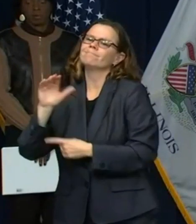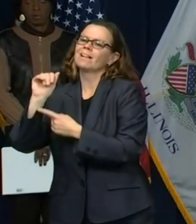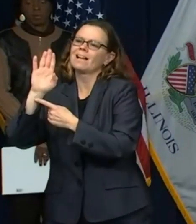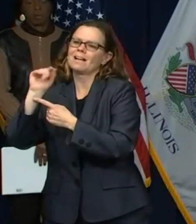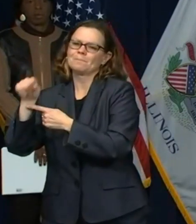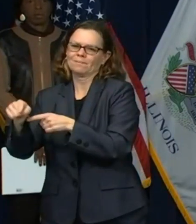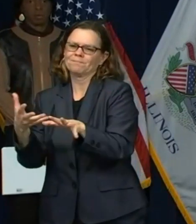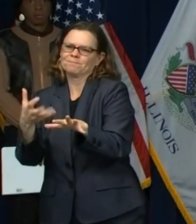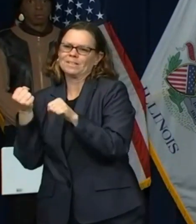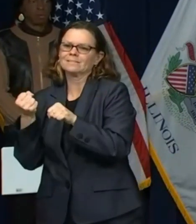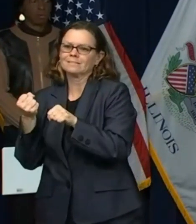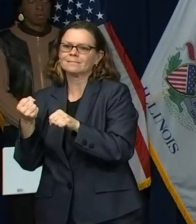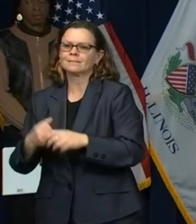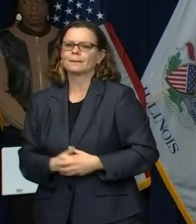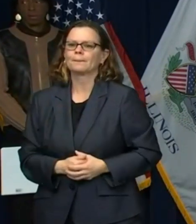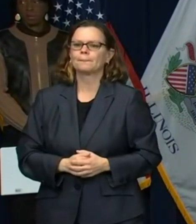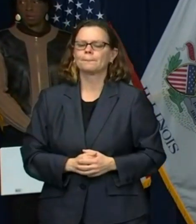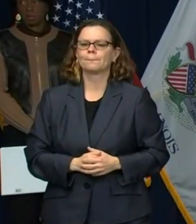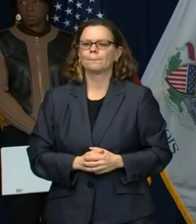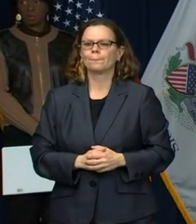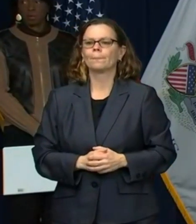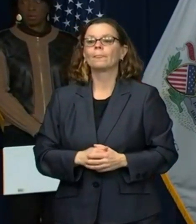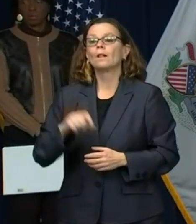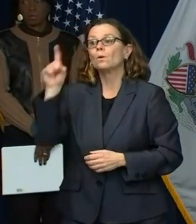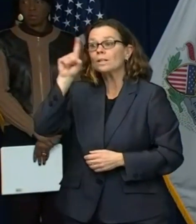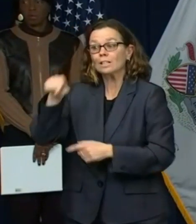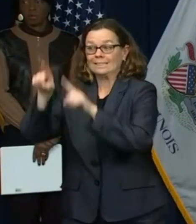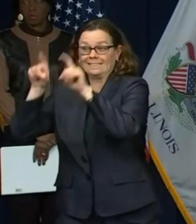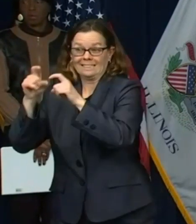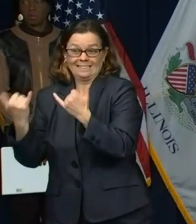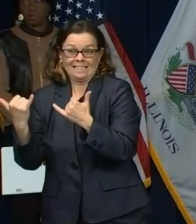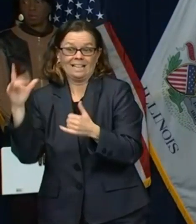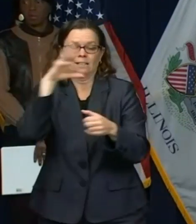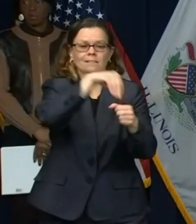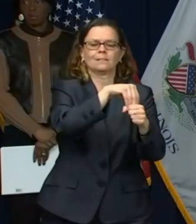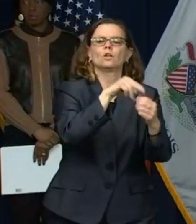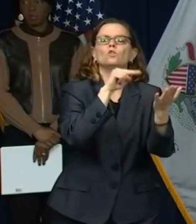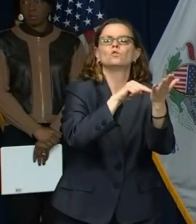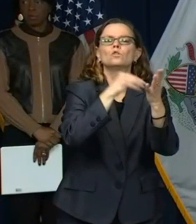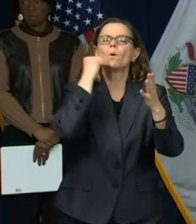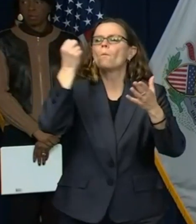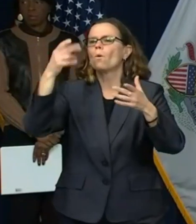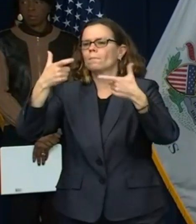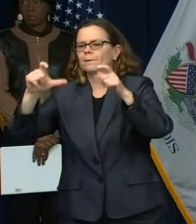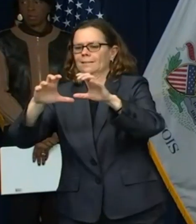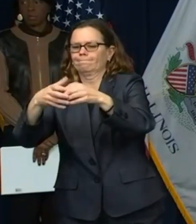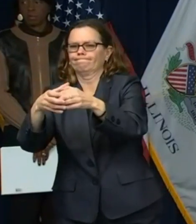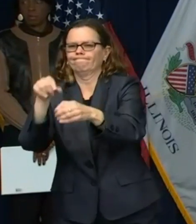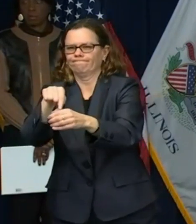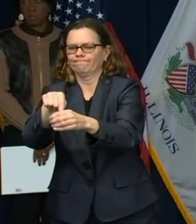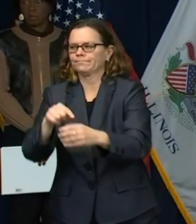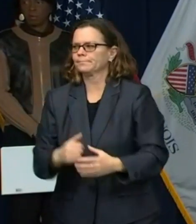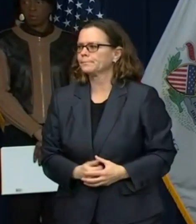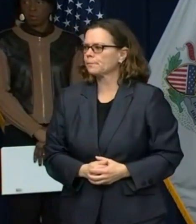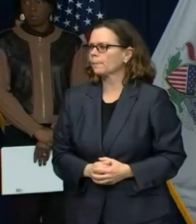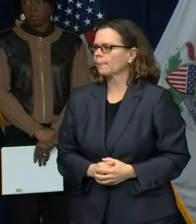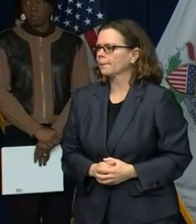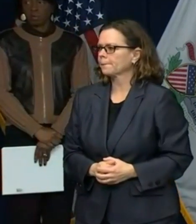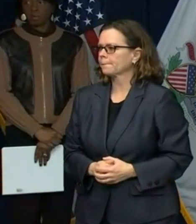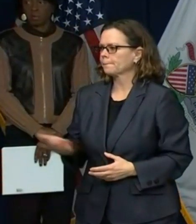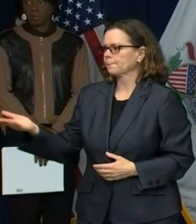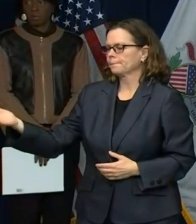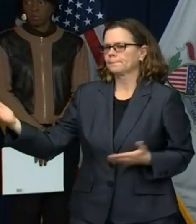environments that you're referring to. Is the withdrawal of the workers' compensation emergency rule an acknowledgement that the workers'